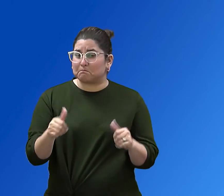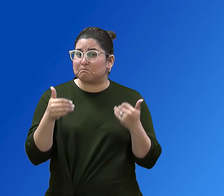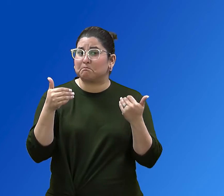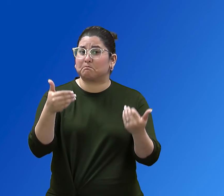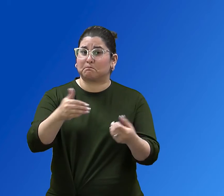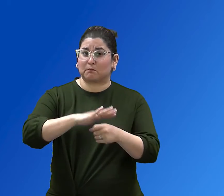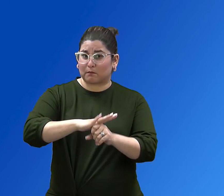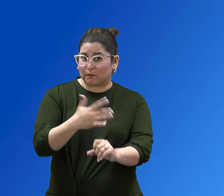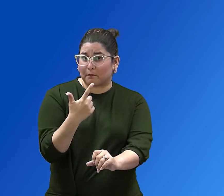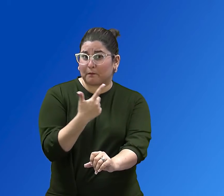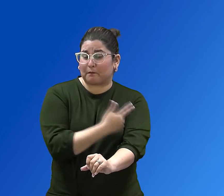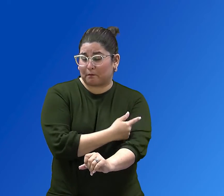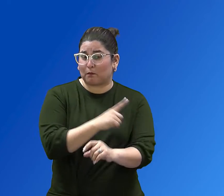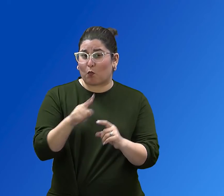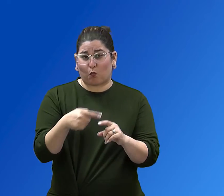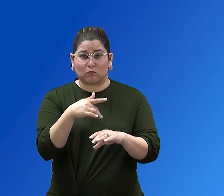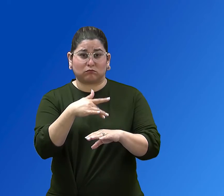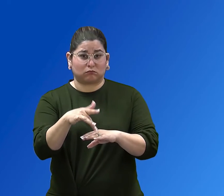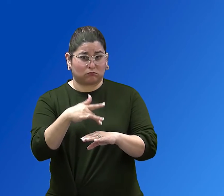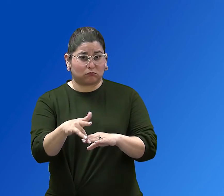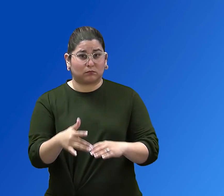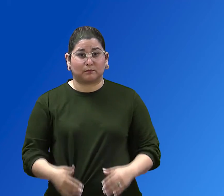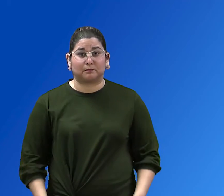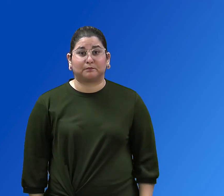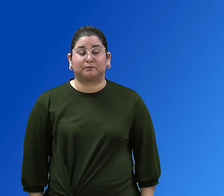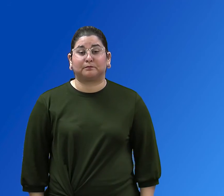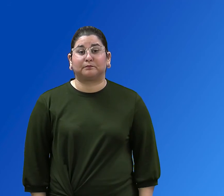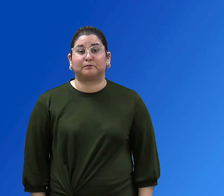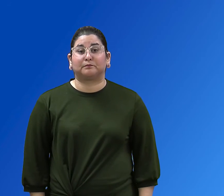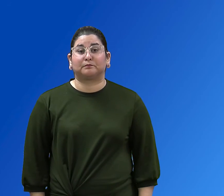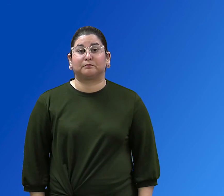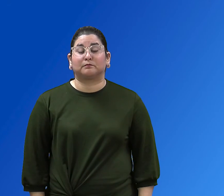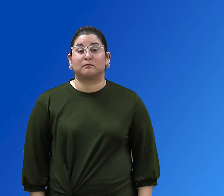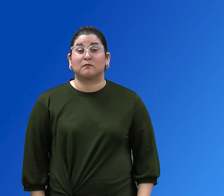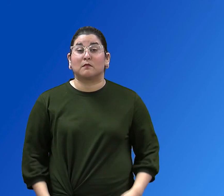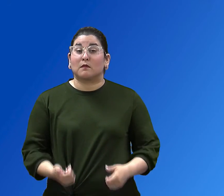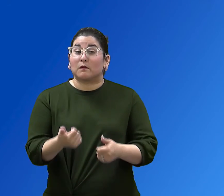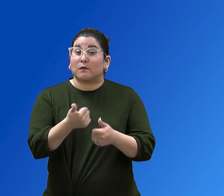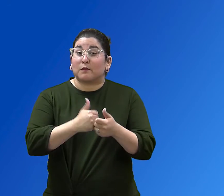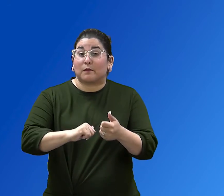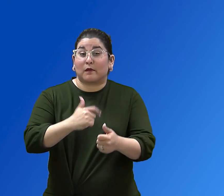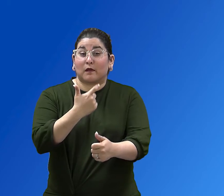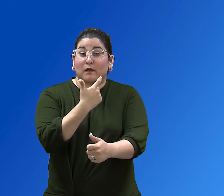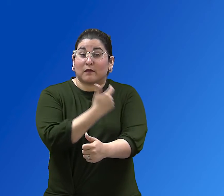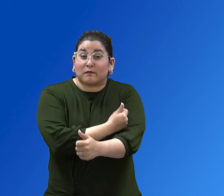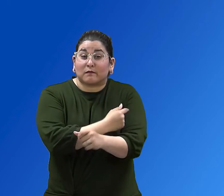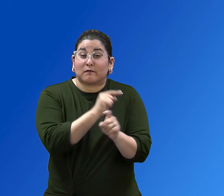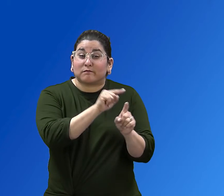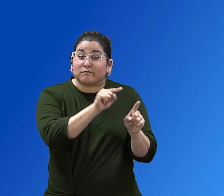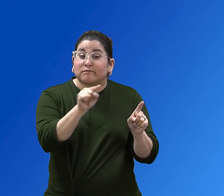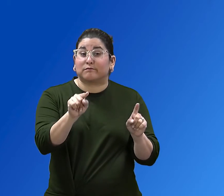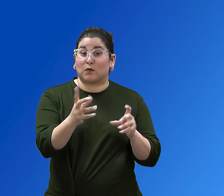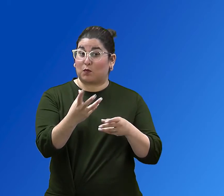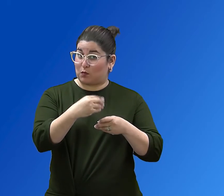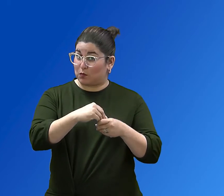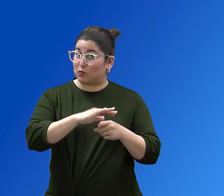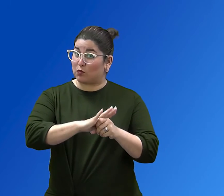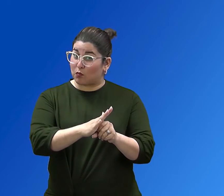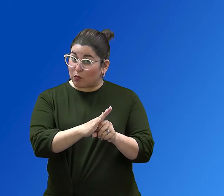the COVID-19 vaccine when it becomes available to them. There is no evidence that